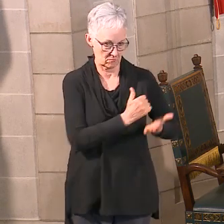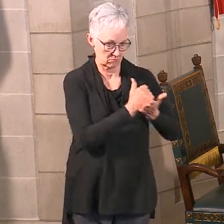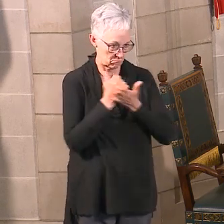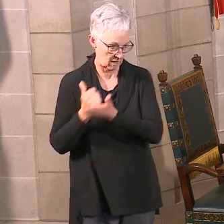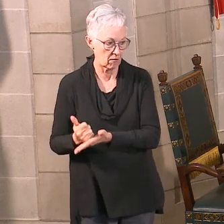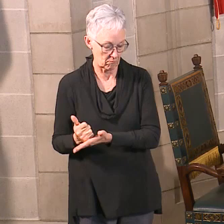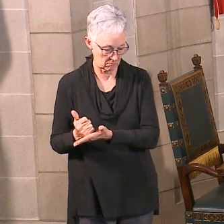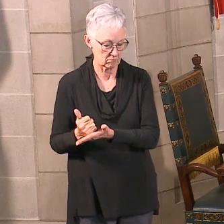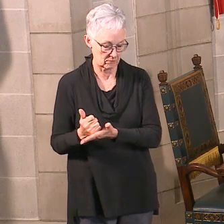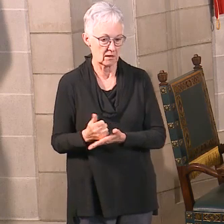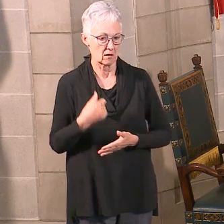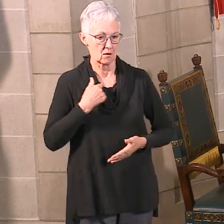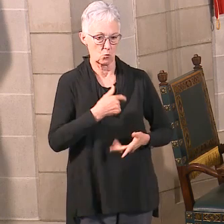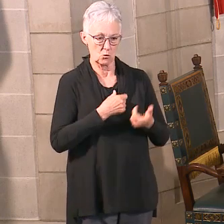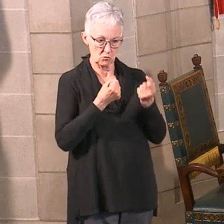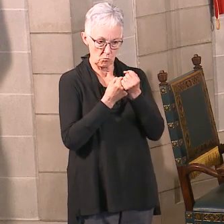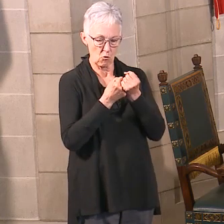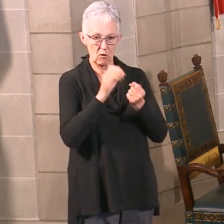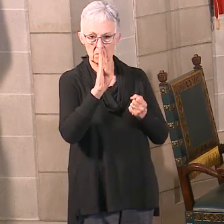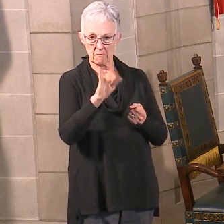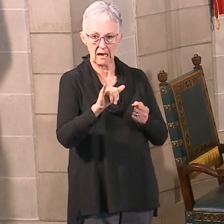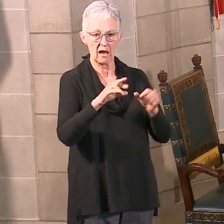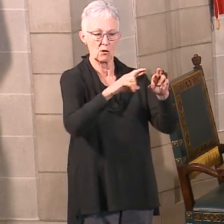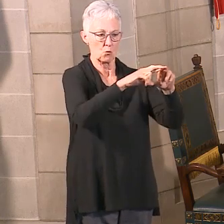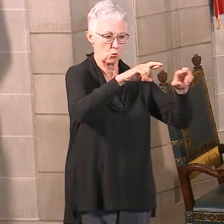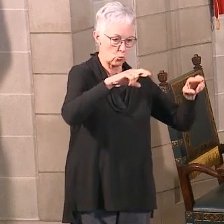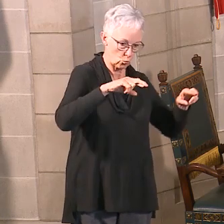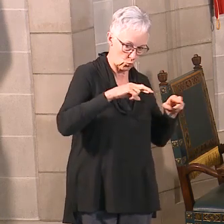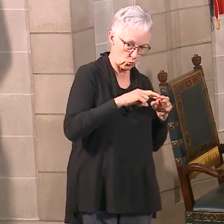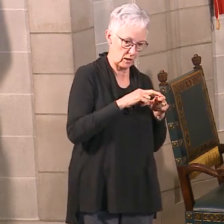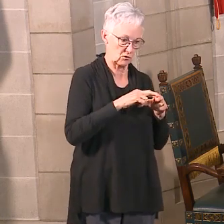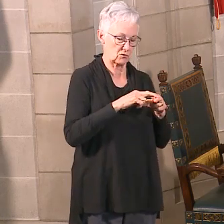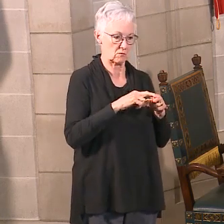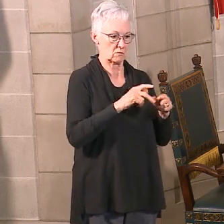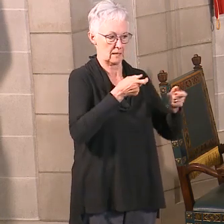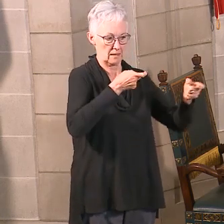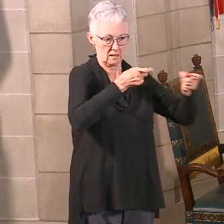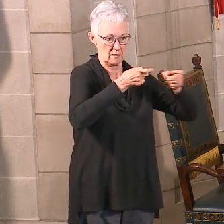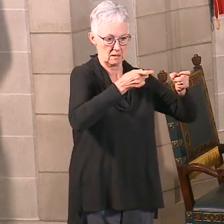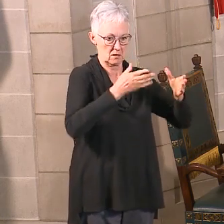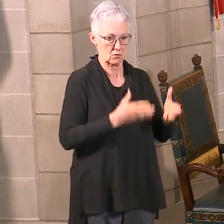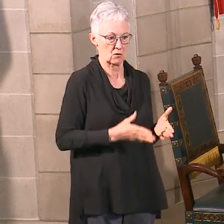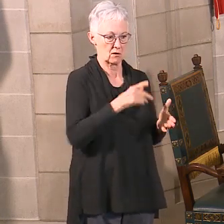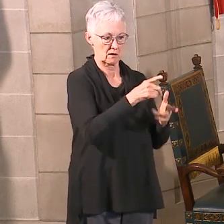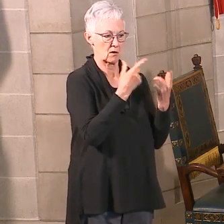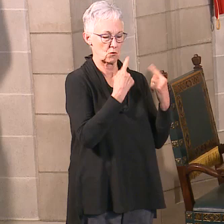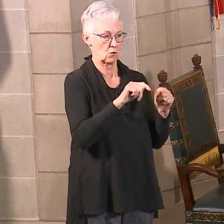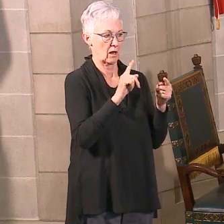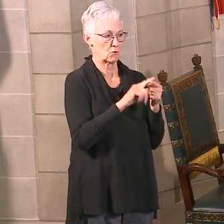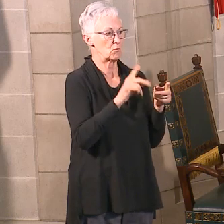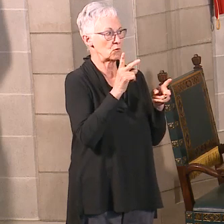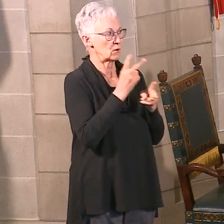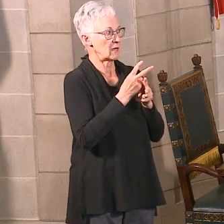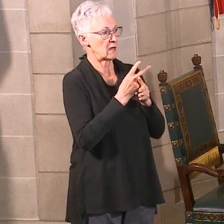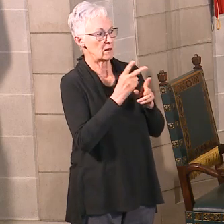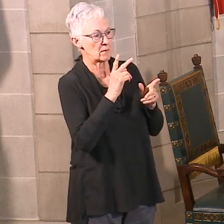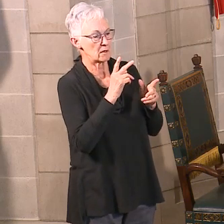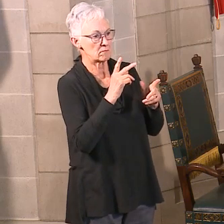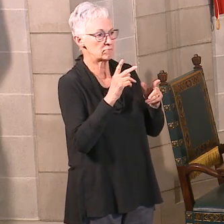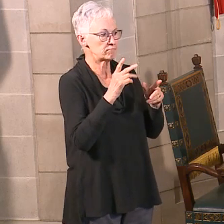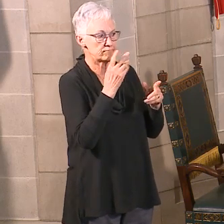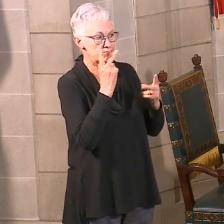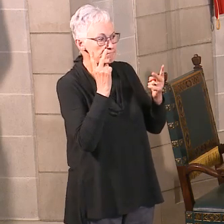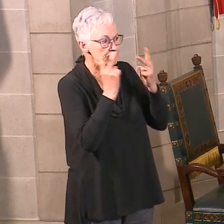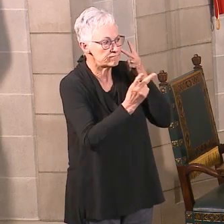by our regions. Those regional administrators really have their fingers on the pulse of what's going on across our state and providing